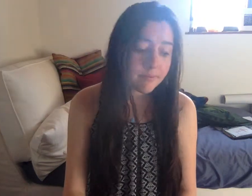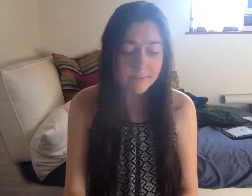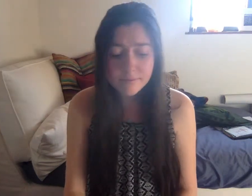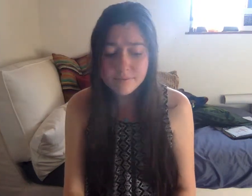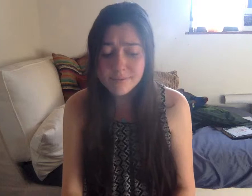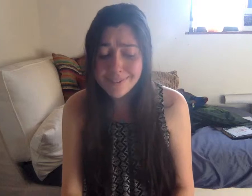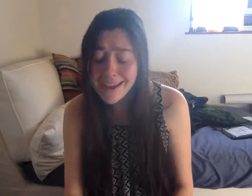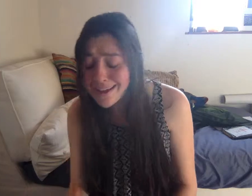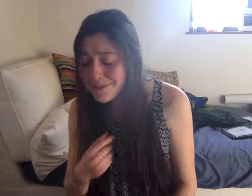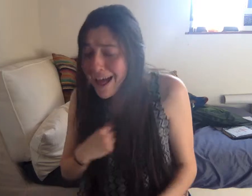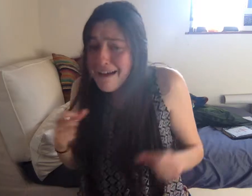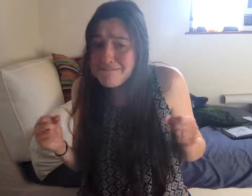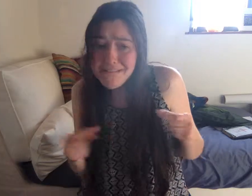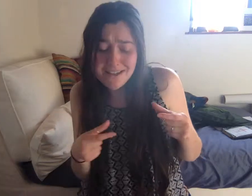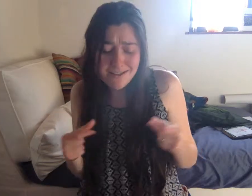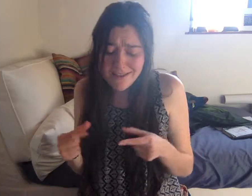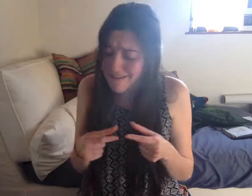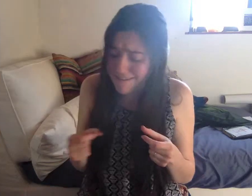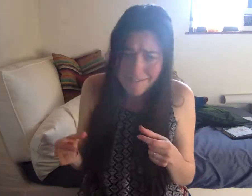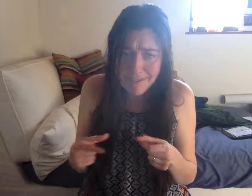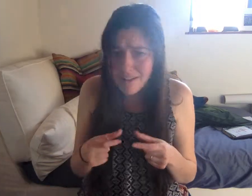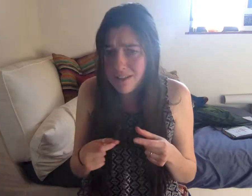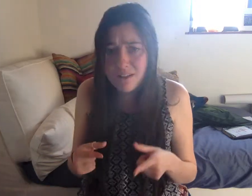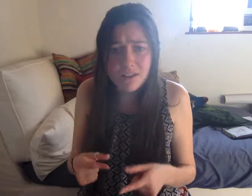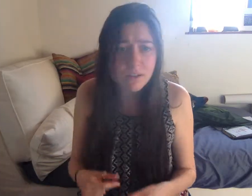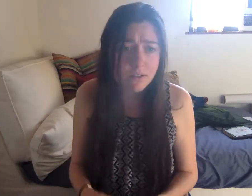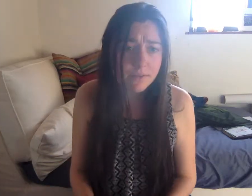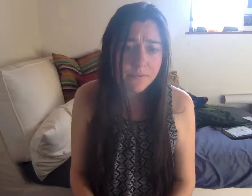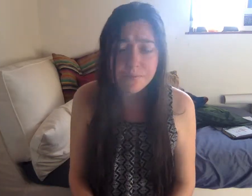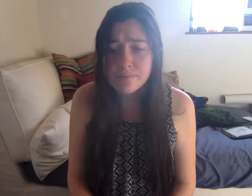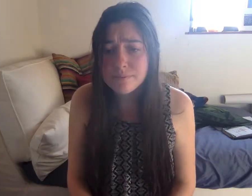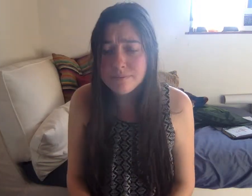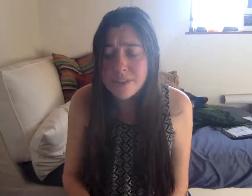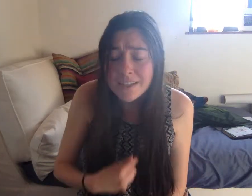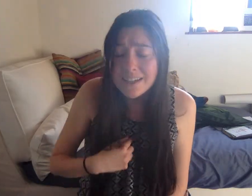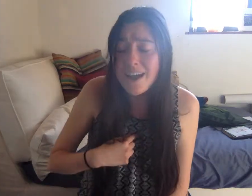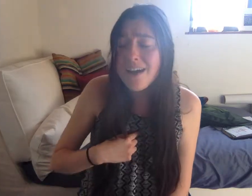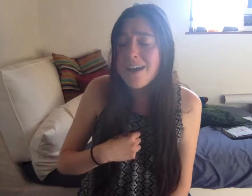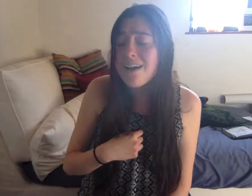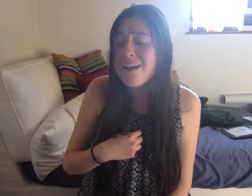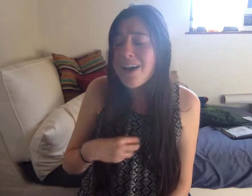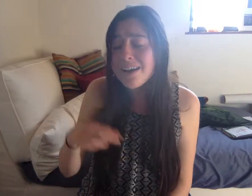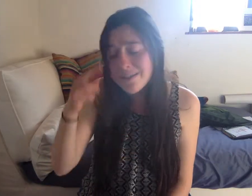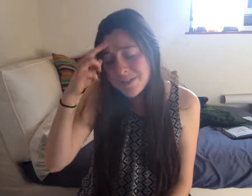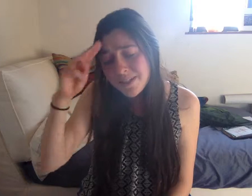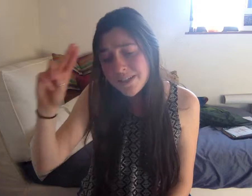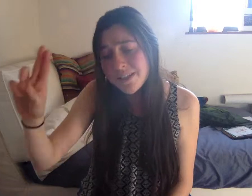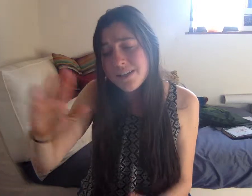Well I feel awful And I believe